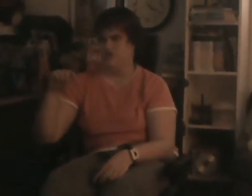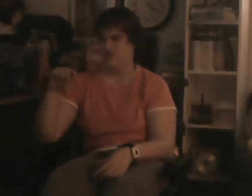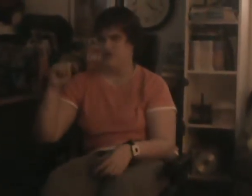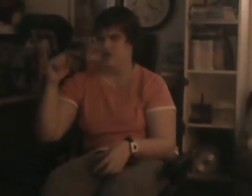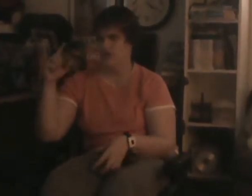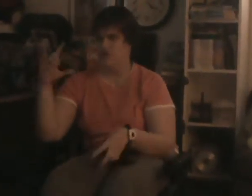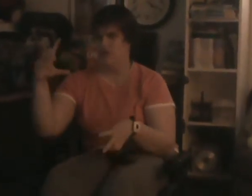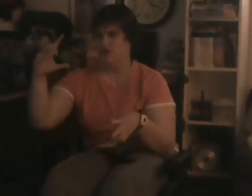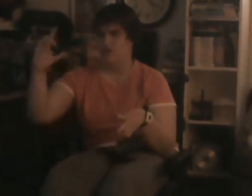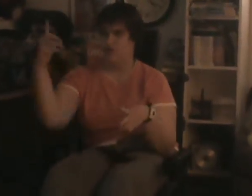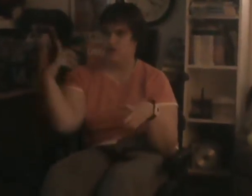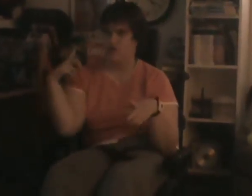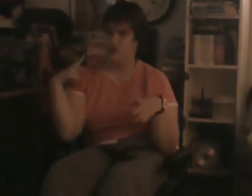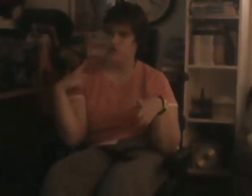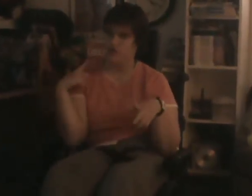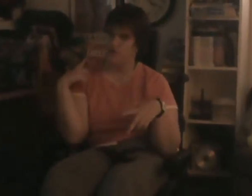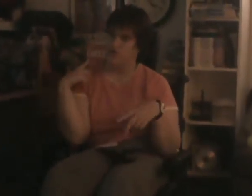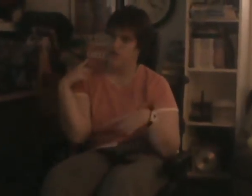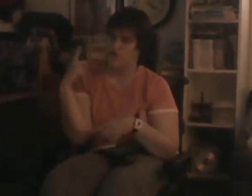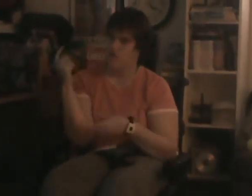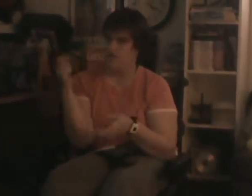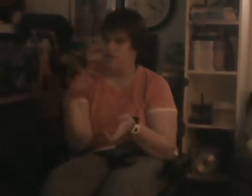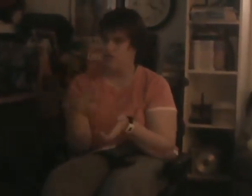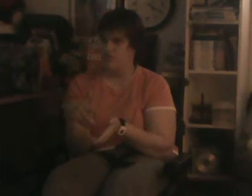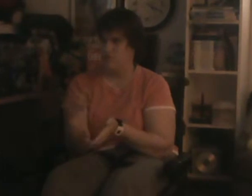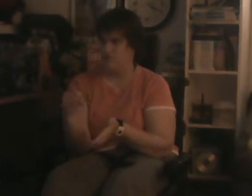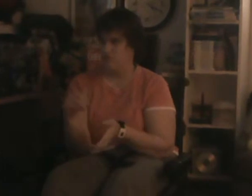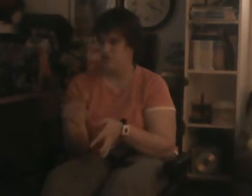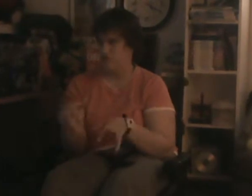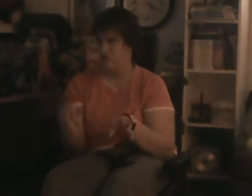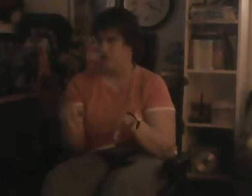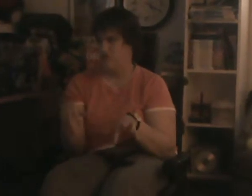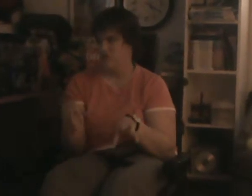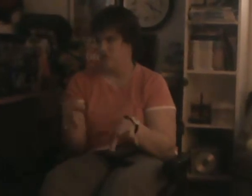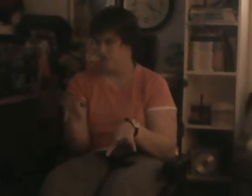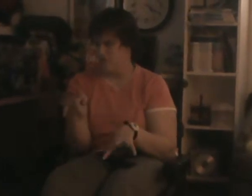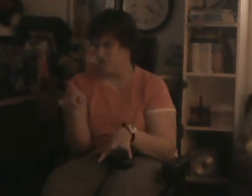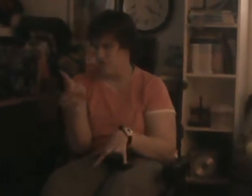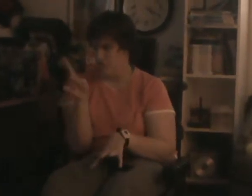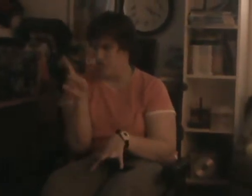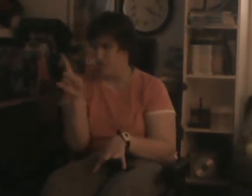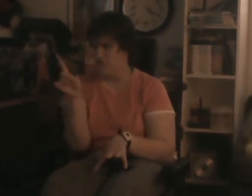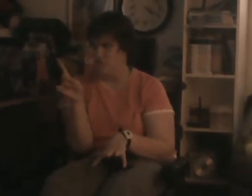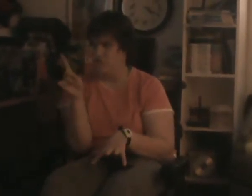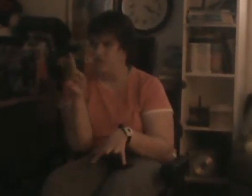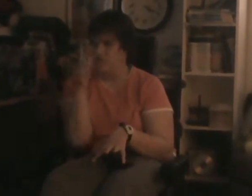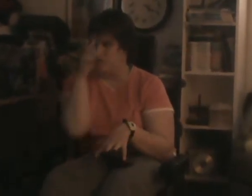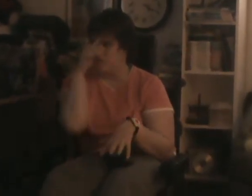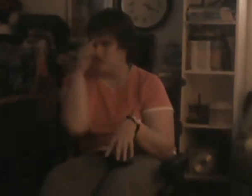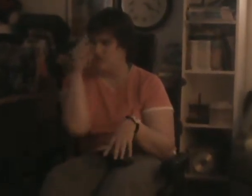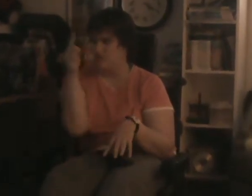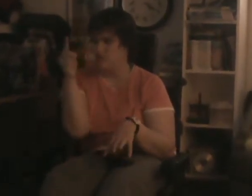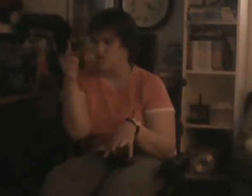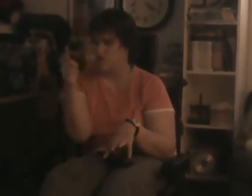I'm gonna be here for you from now on. This you know somehow.